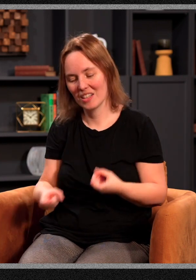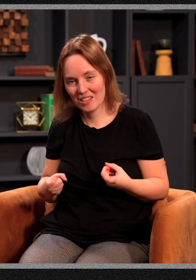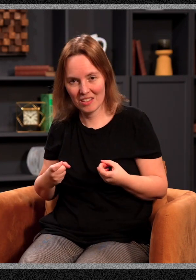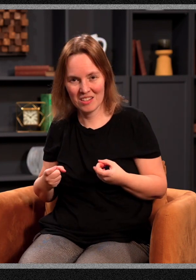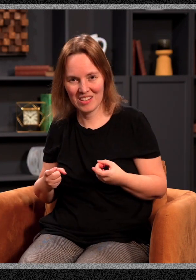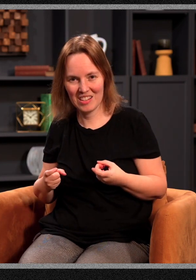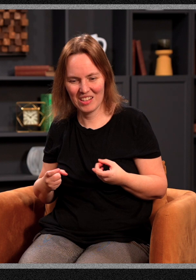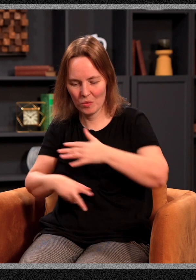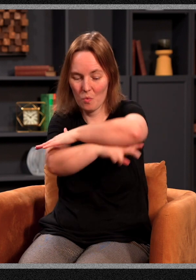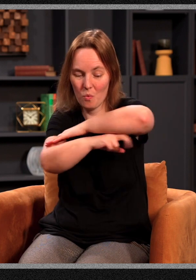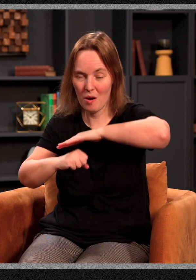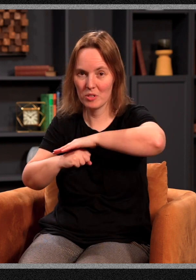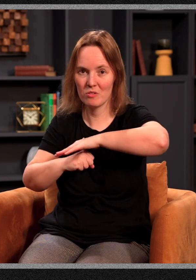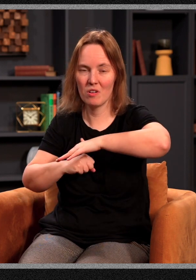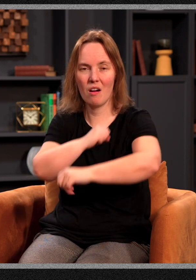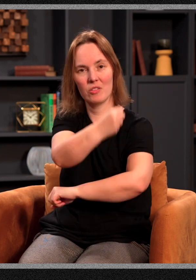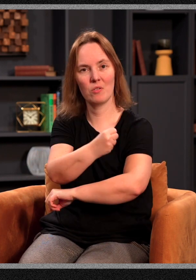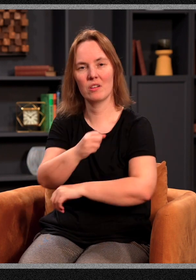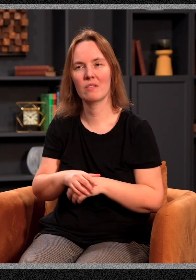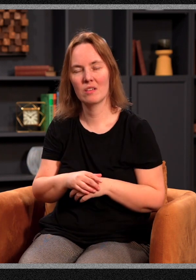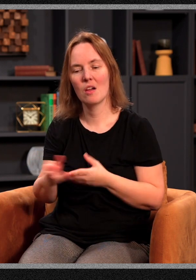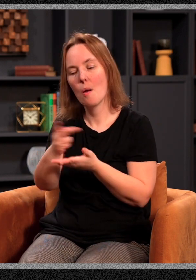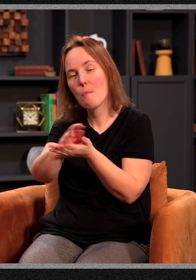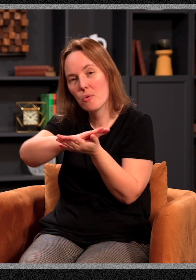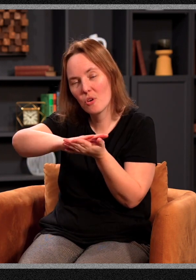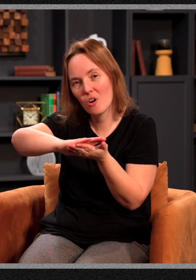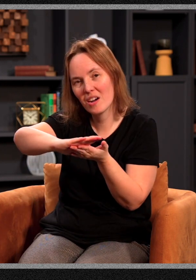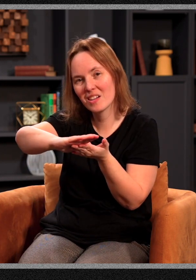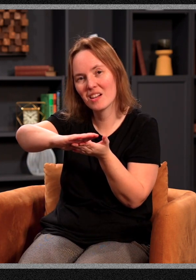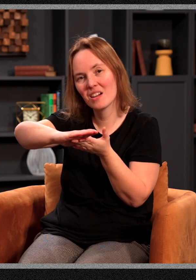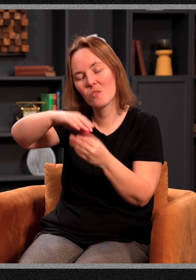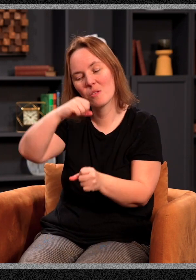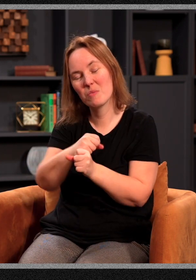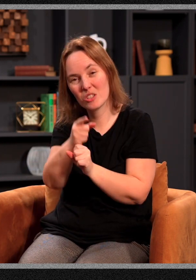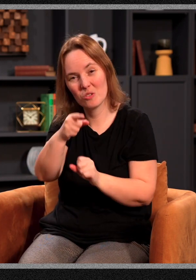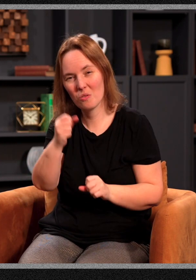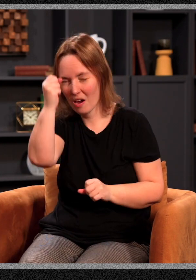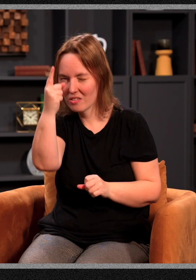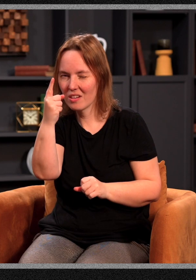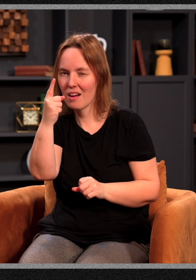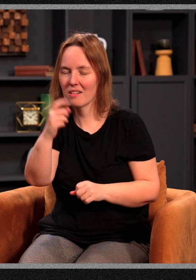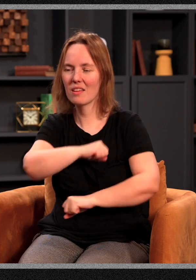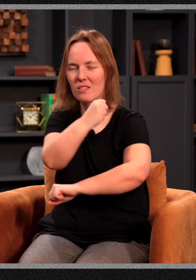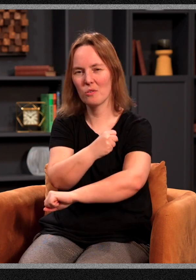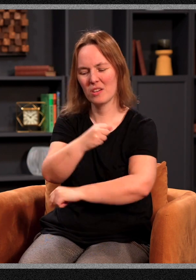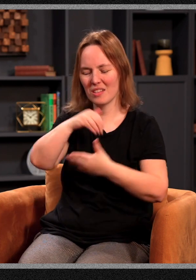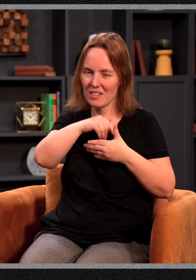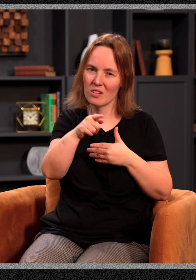sin is what robs you of authority. Purity is what makes you realize that authority was within you, and